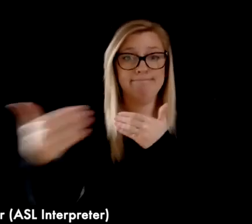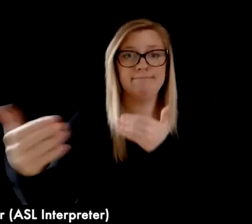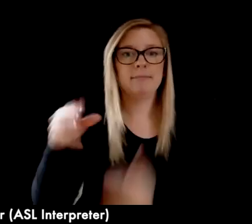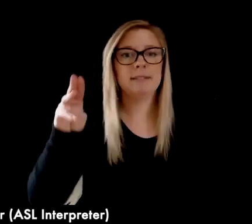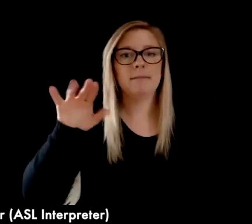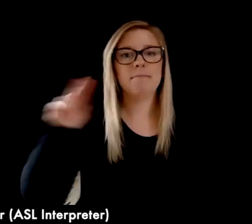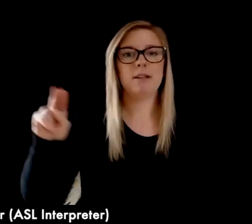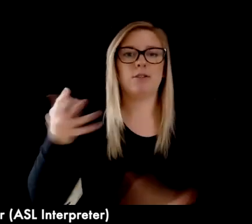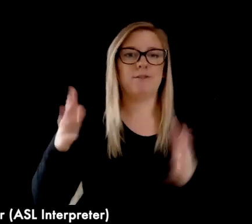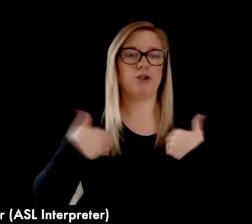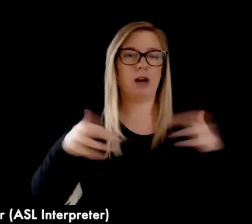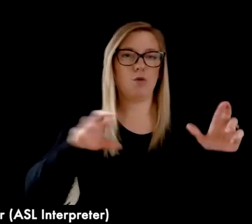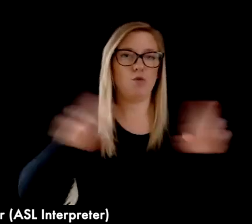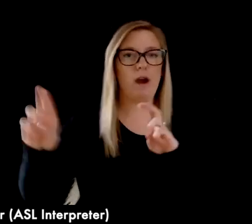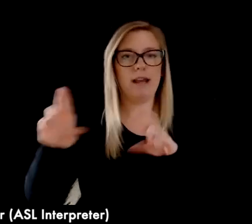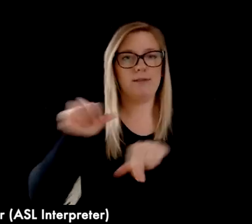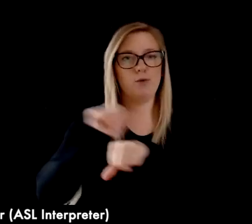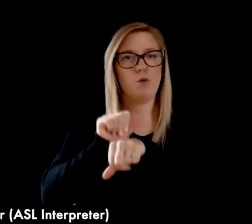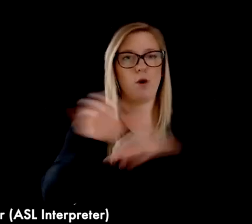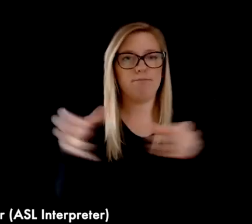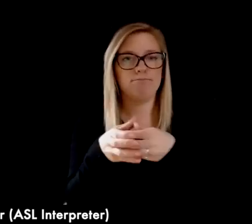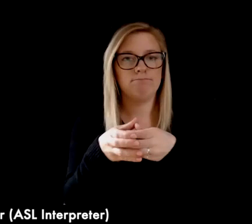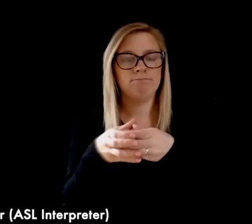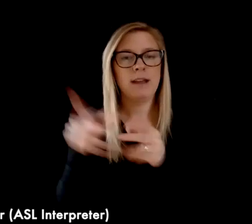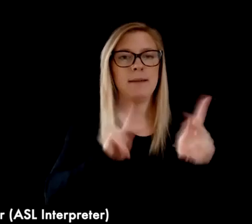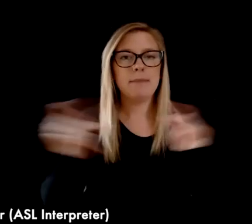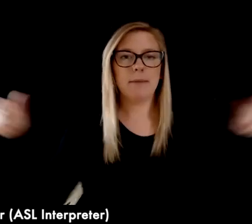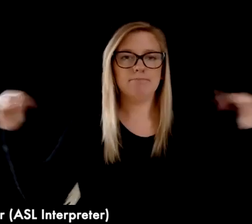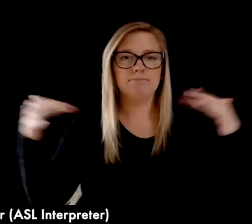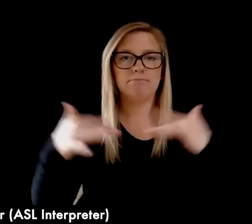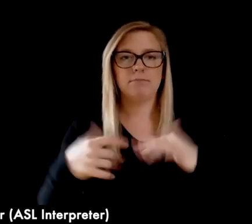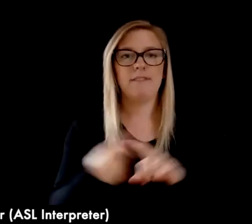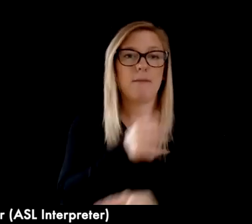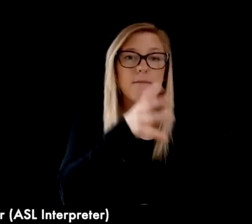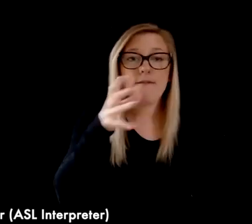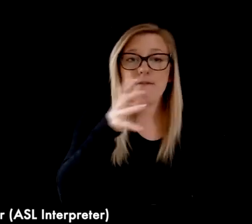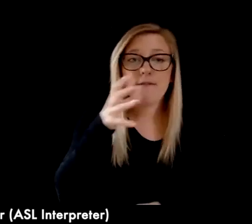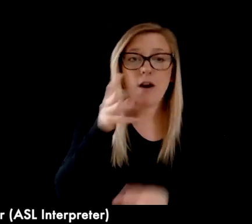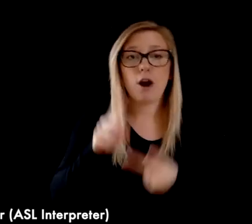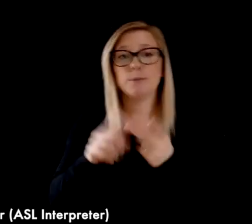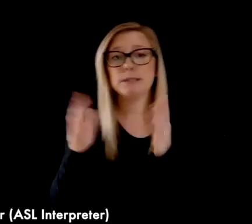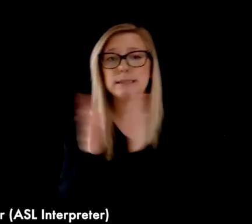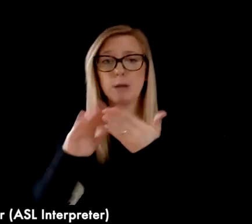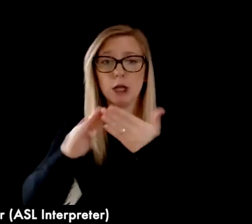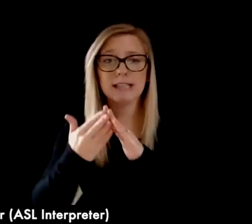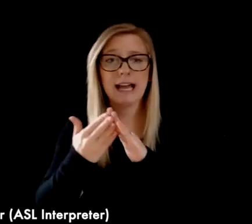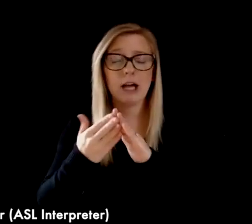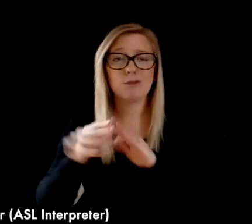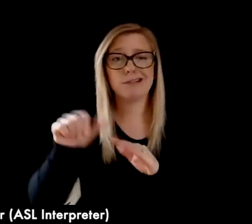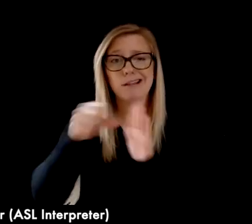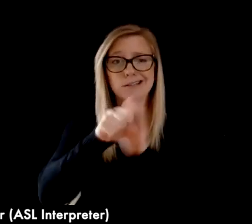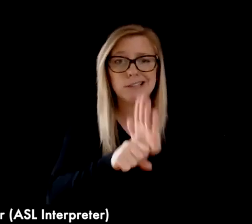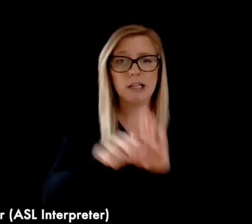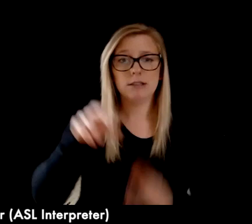workforce. Workers came from the farms in small towns in North and South Dakota, Iowa, and Wisconsin